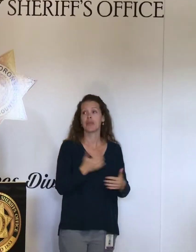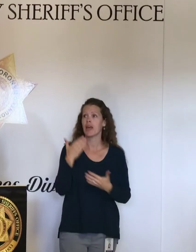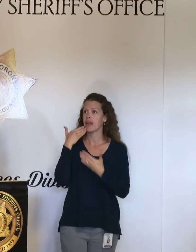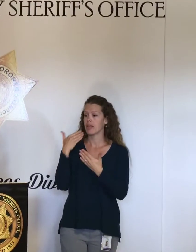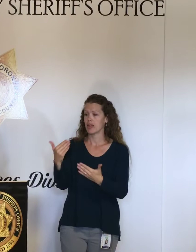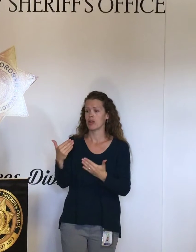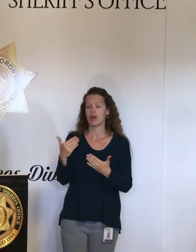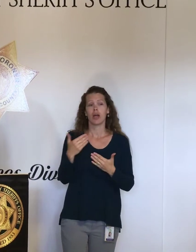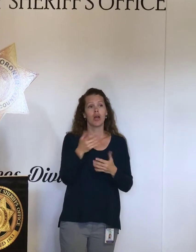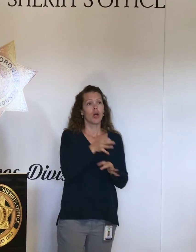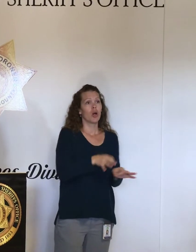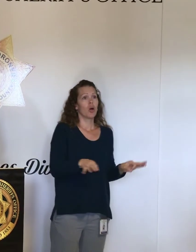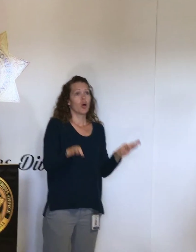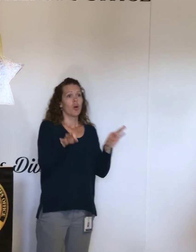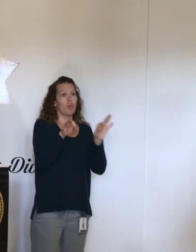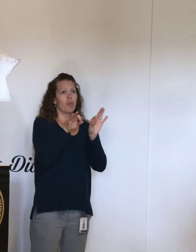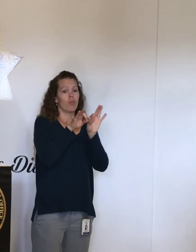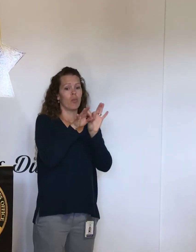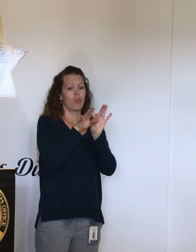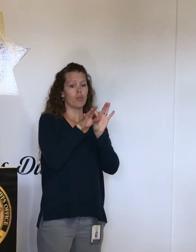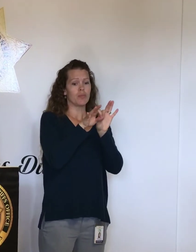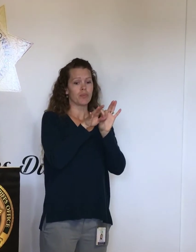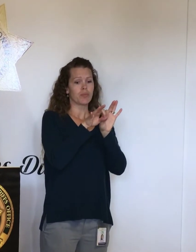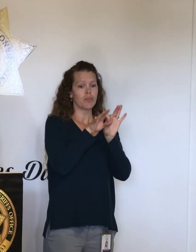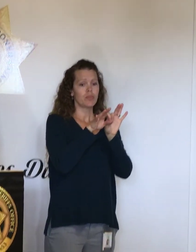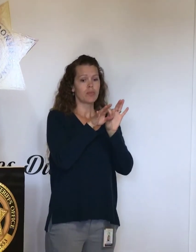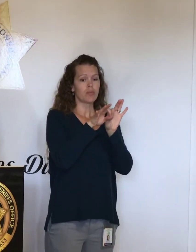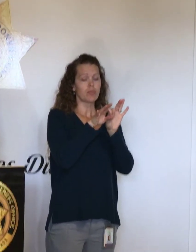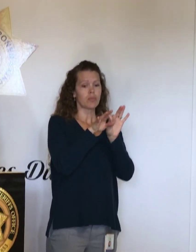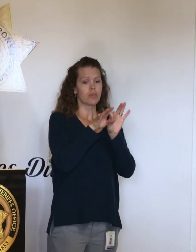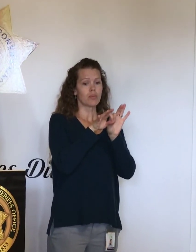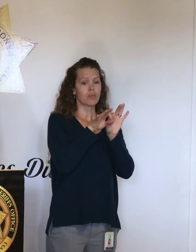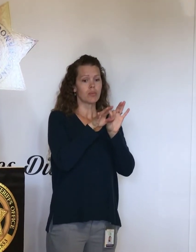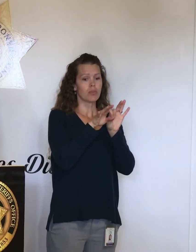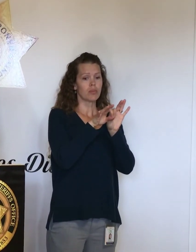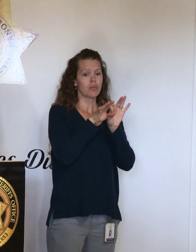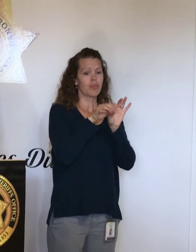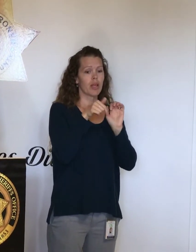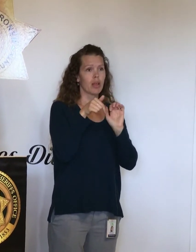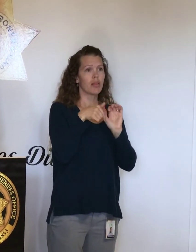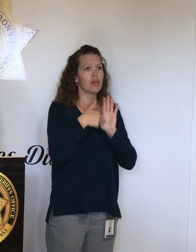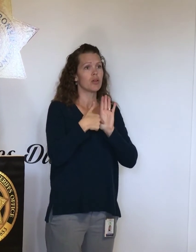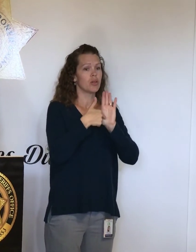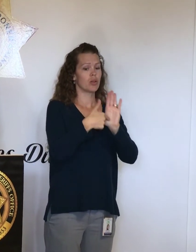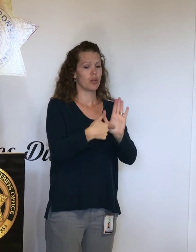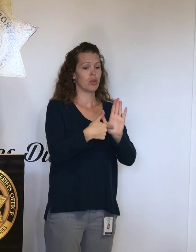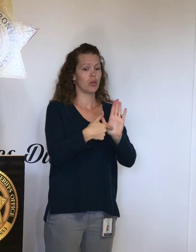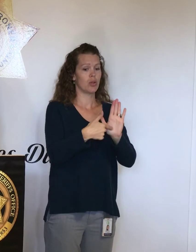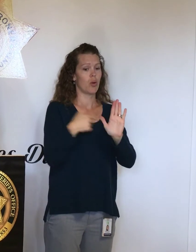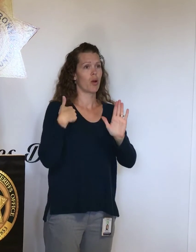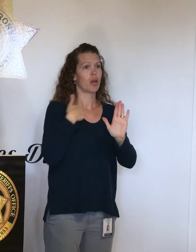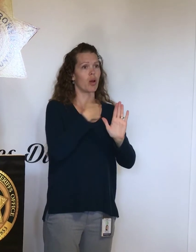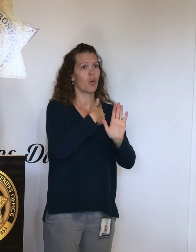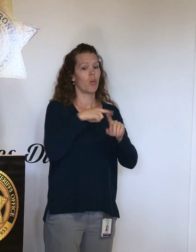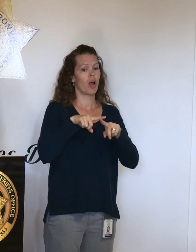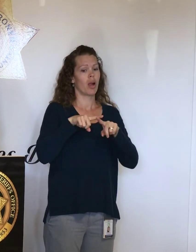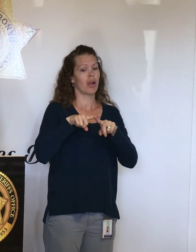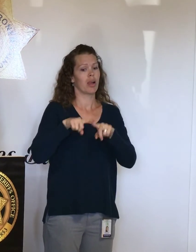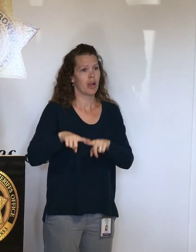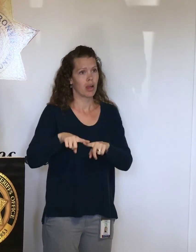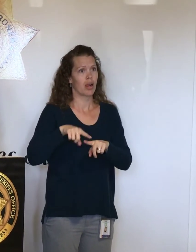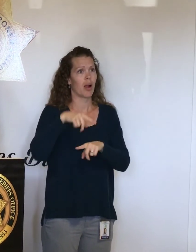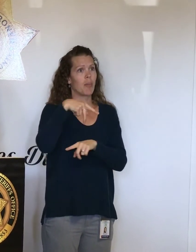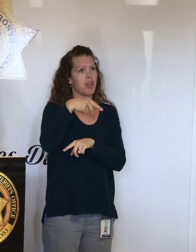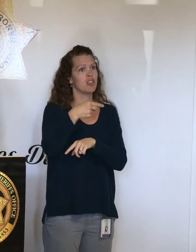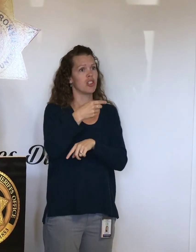also highlight here that, you know, I think one thing this is revealing is that we're very, very dependent on PG&E and